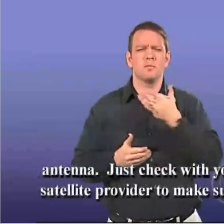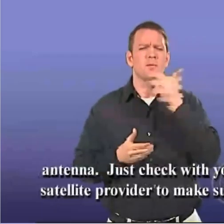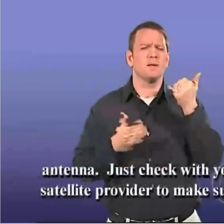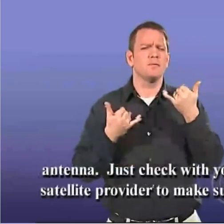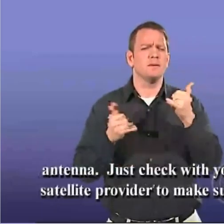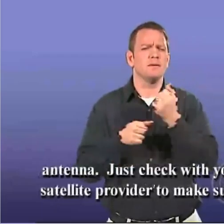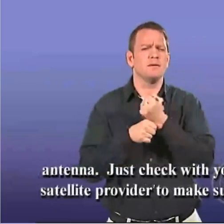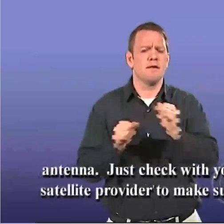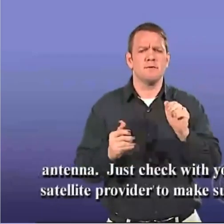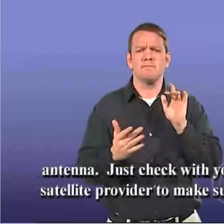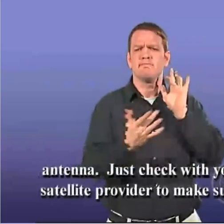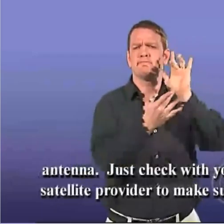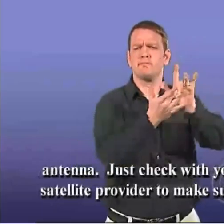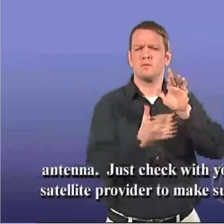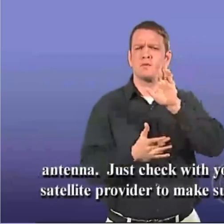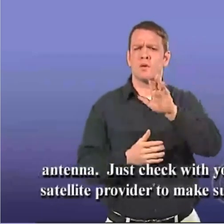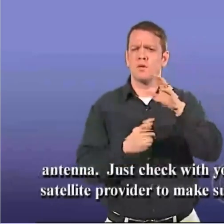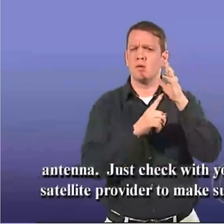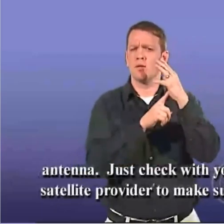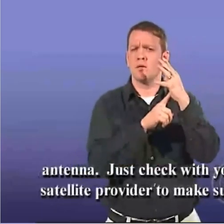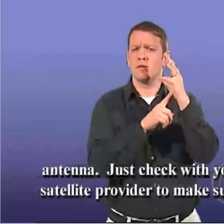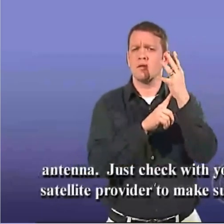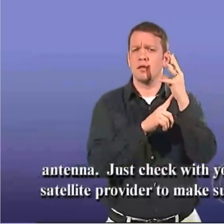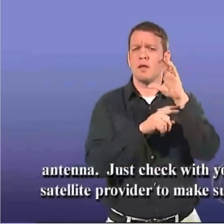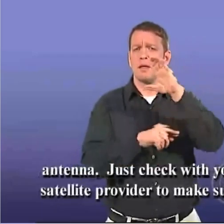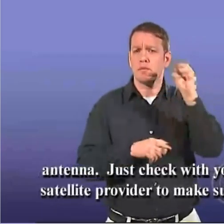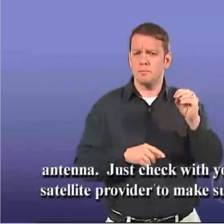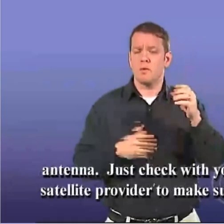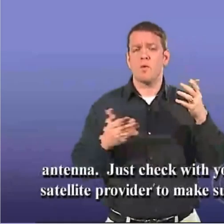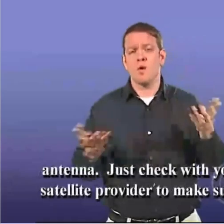Just check with your satellite provider to make sure.